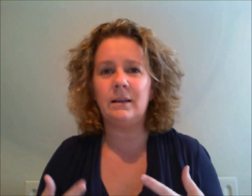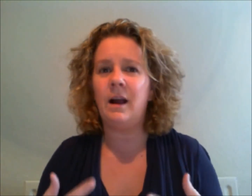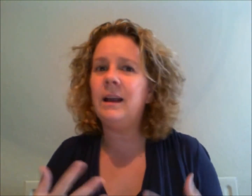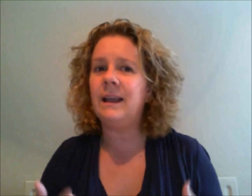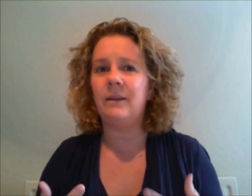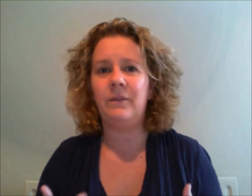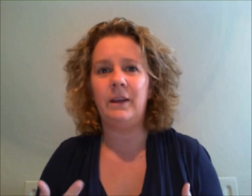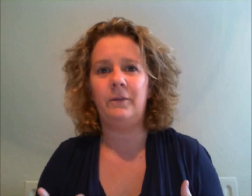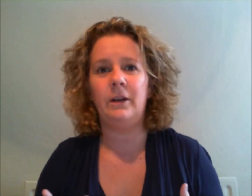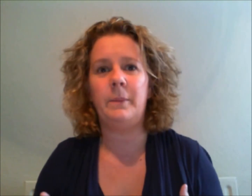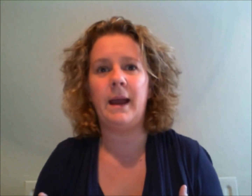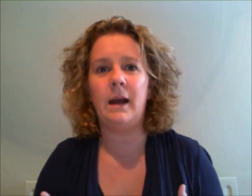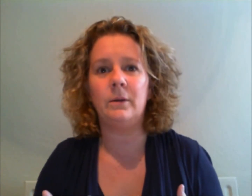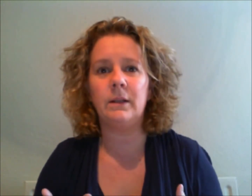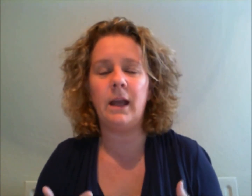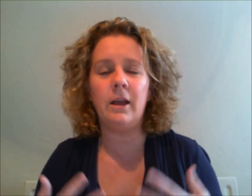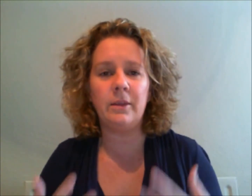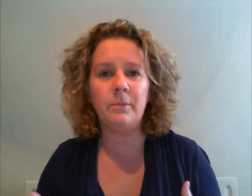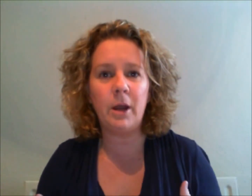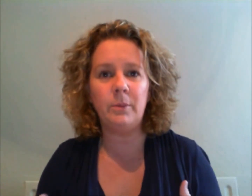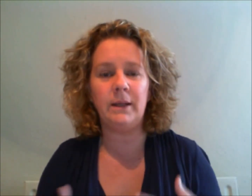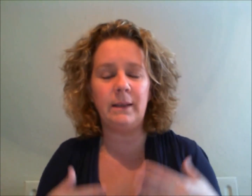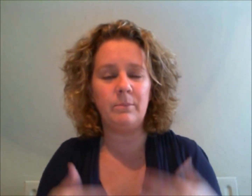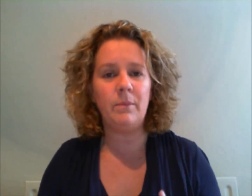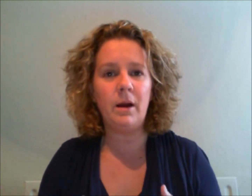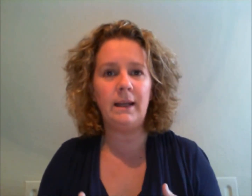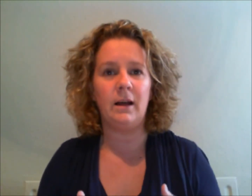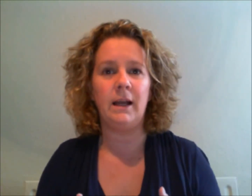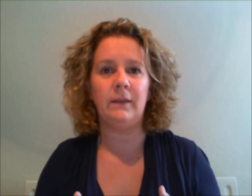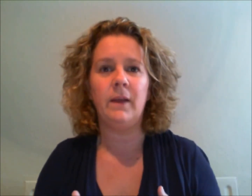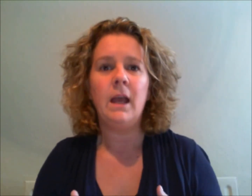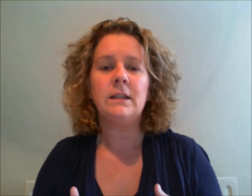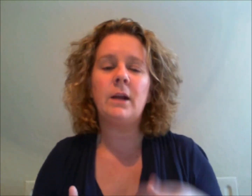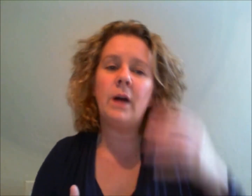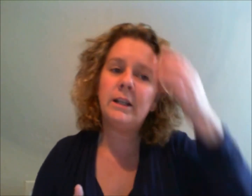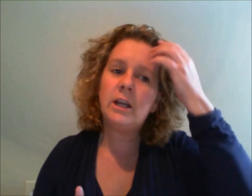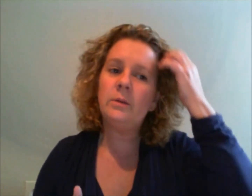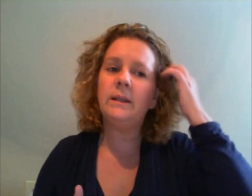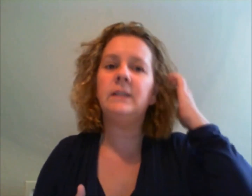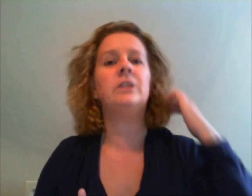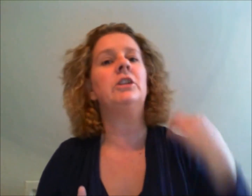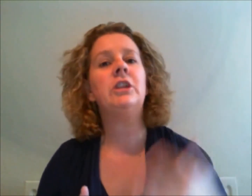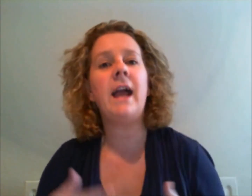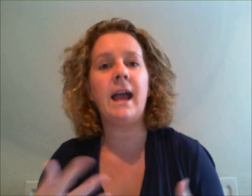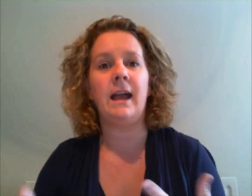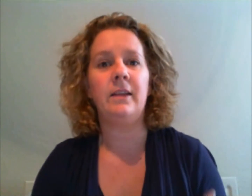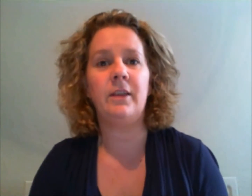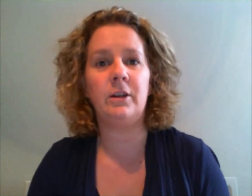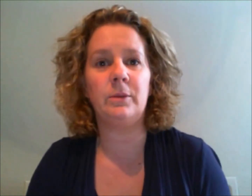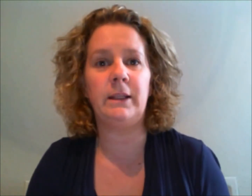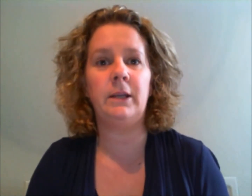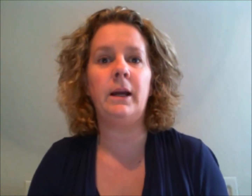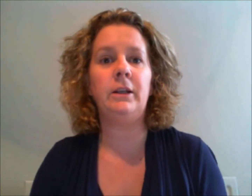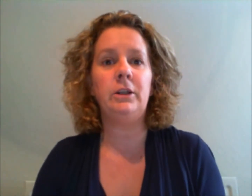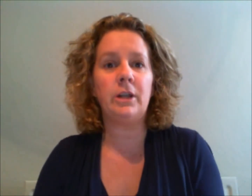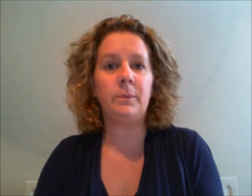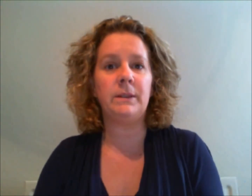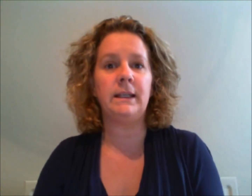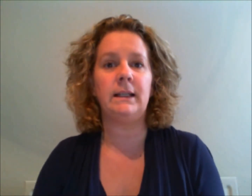I get fearful about at the moment in my life so I don't need to share those with you and you don't particularly